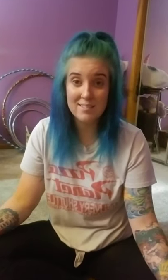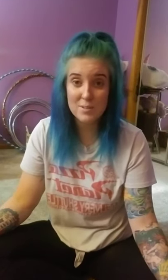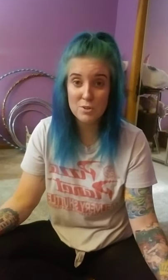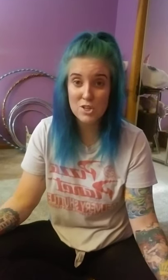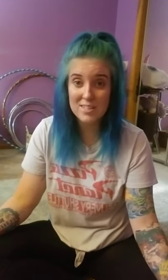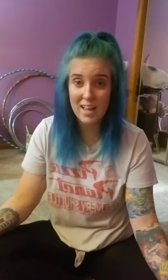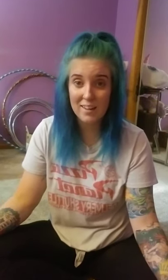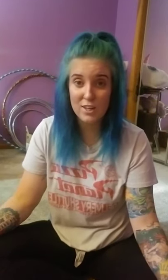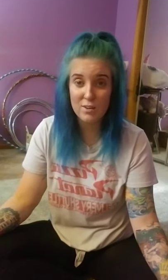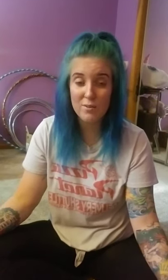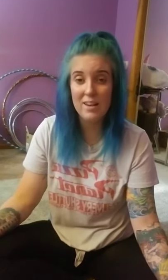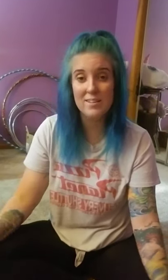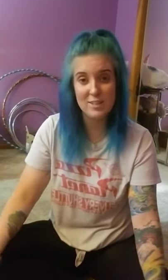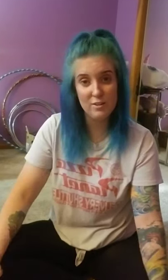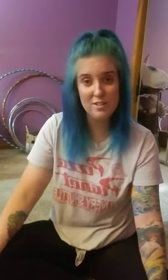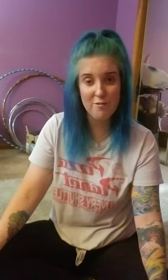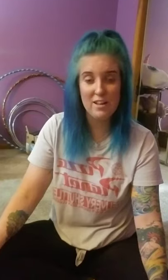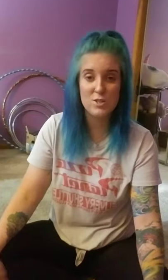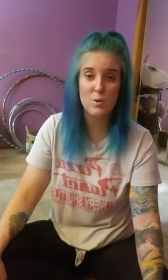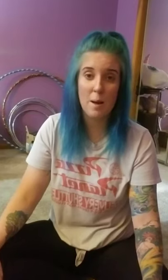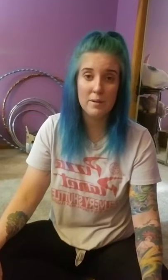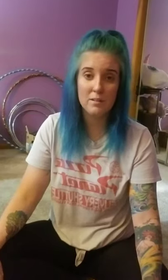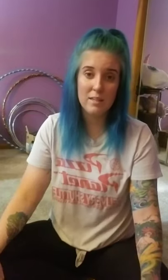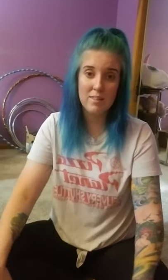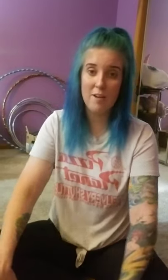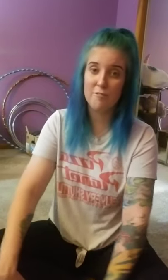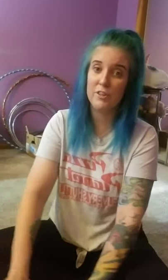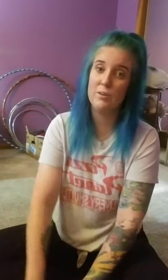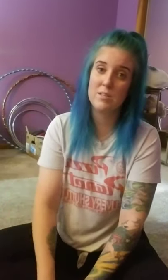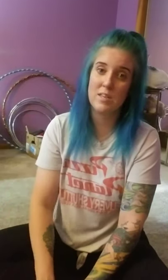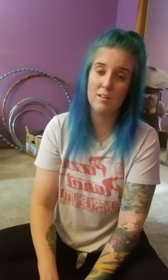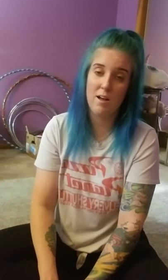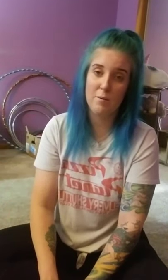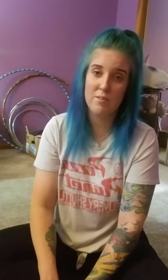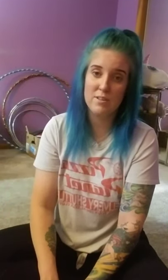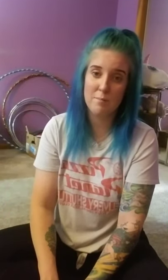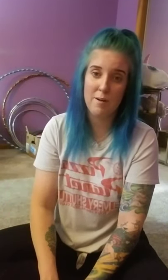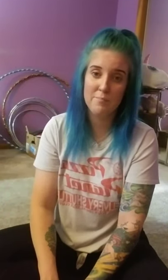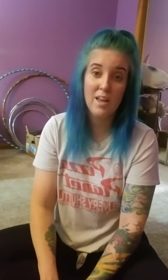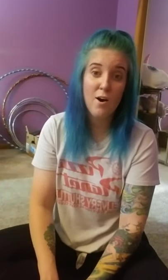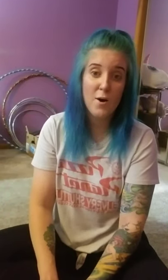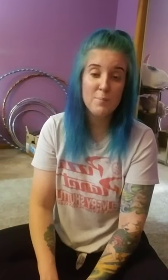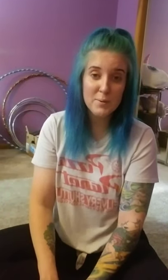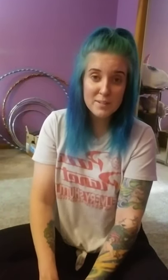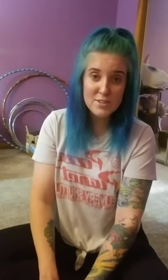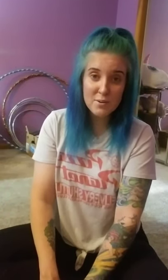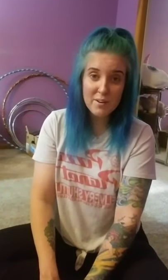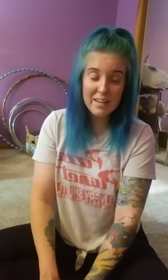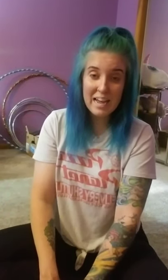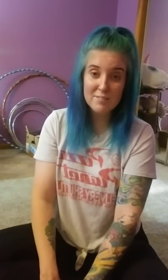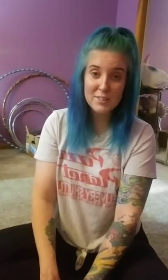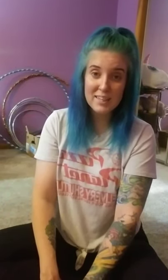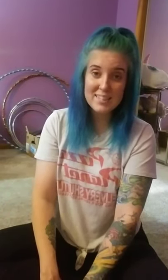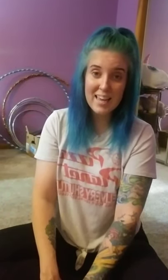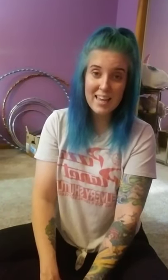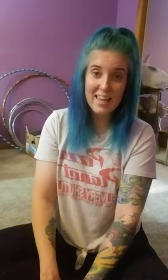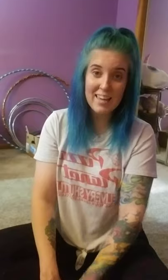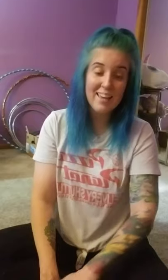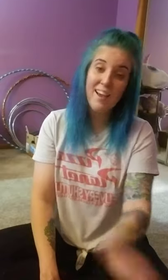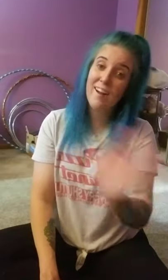which is kind of cute and it's a little different. So I'm going to link that for you to sing along with as well. Hope you enjoyed. Have a great day and